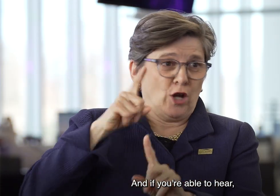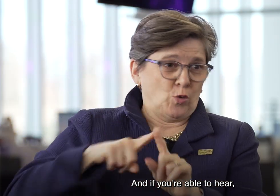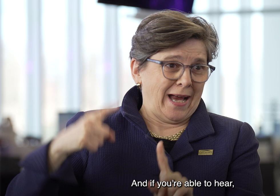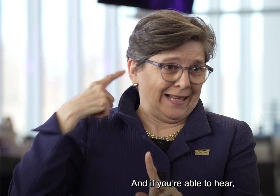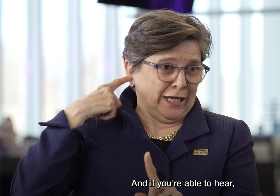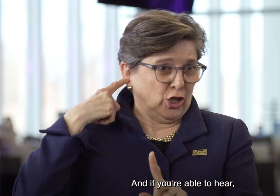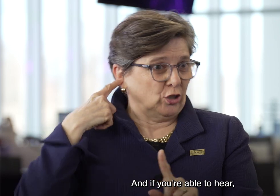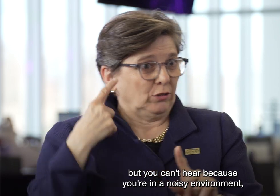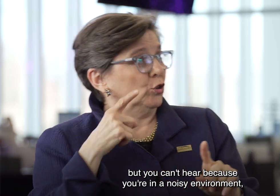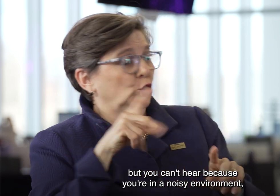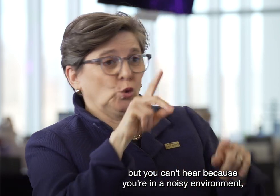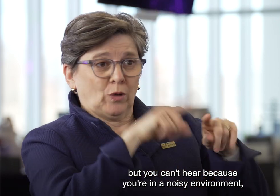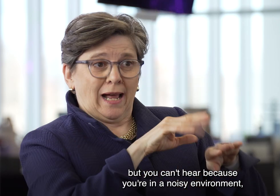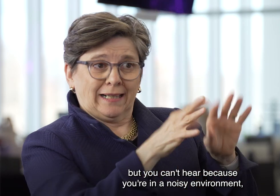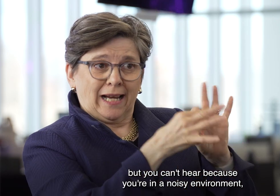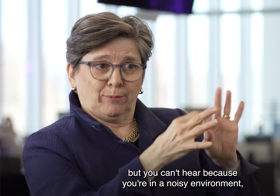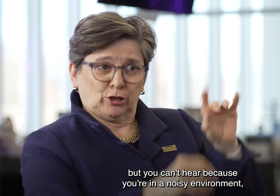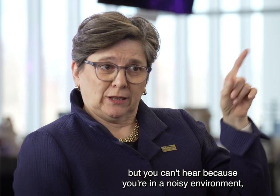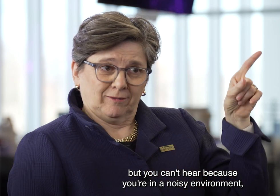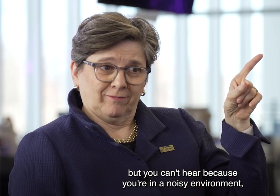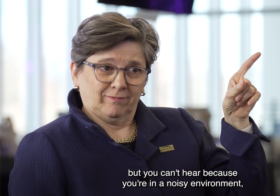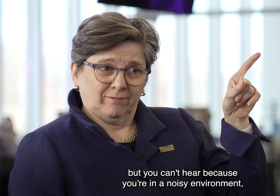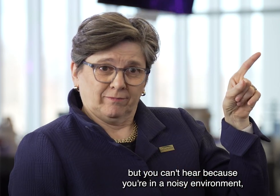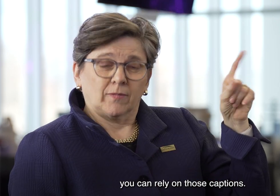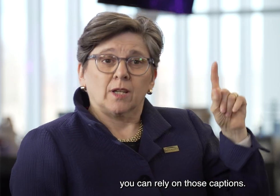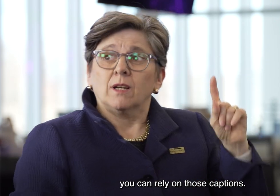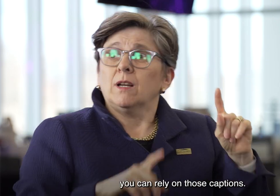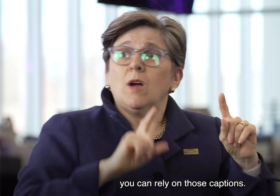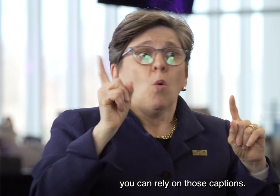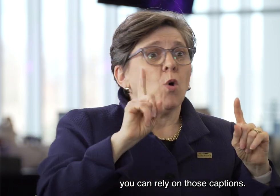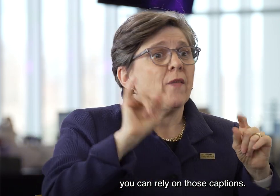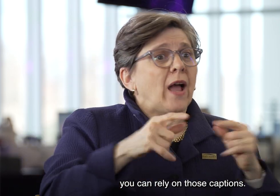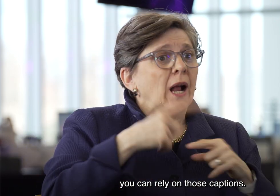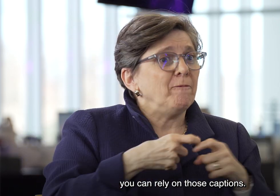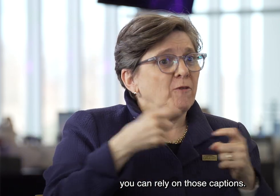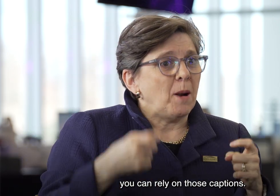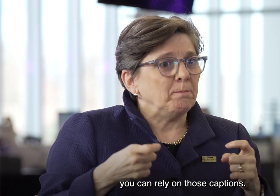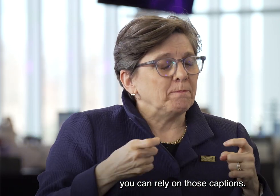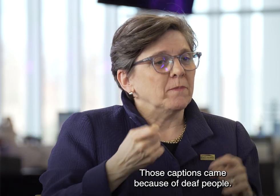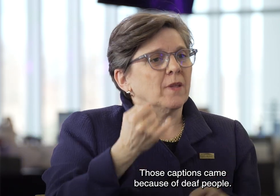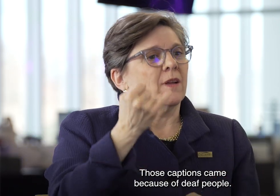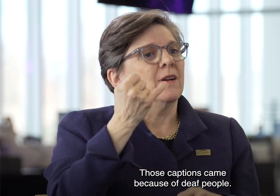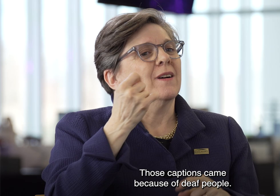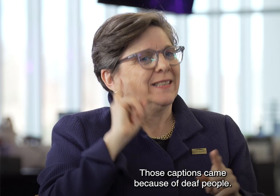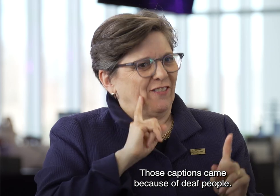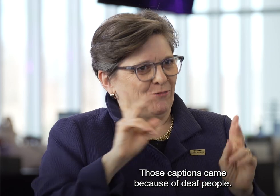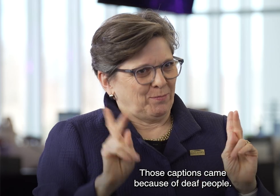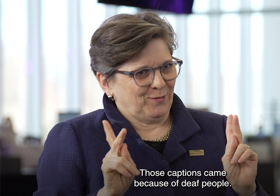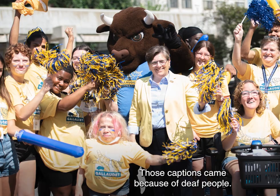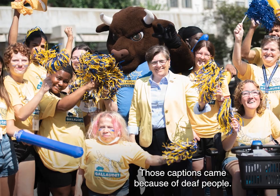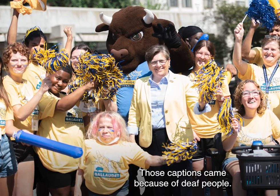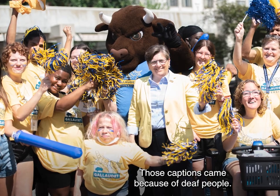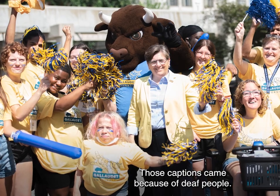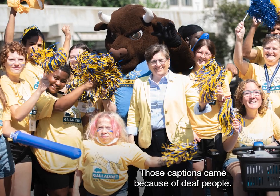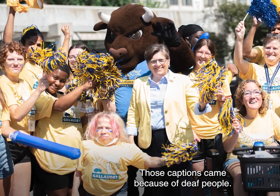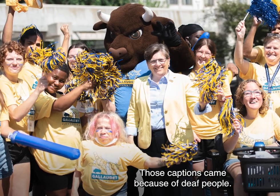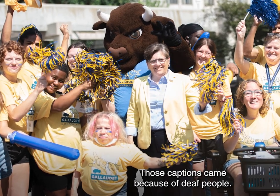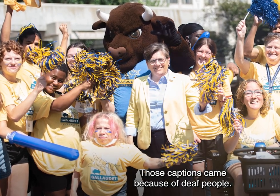if you're able to hear, but you can't hear because you're in a noisy environment, you can rely on those captions. Those captions came because of Deaf people.